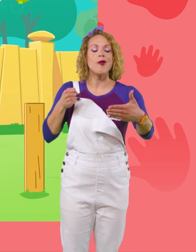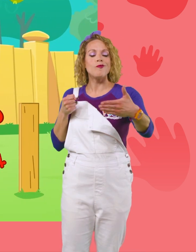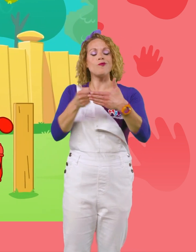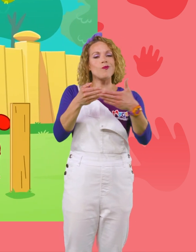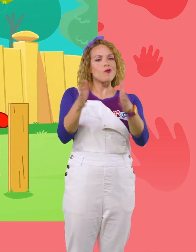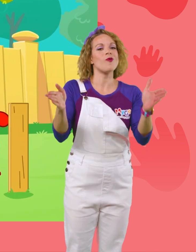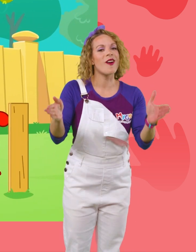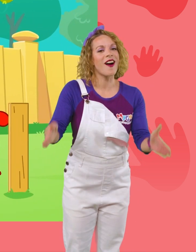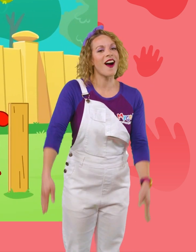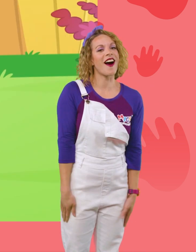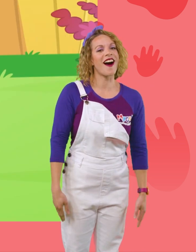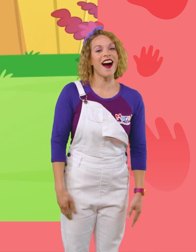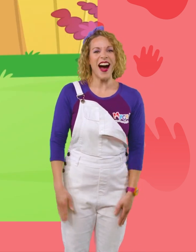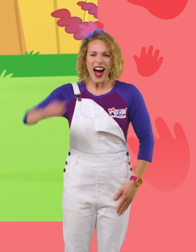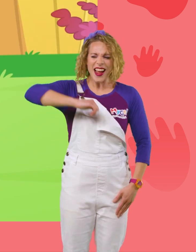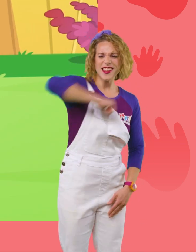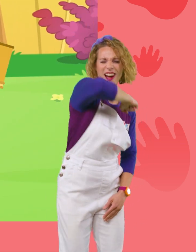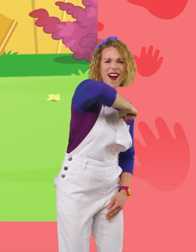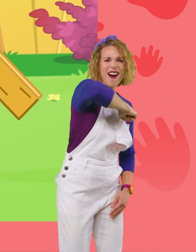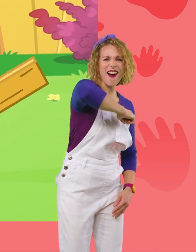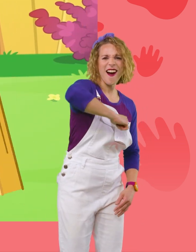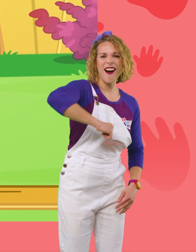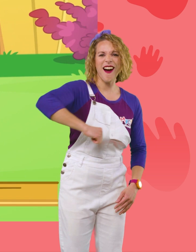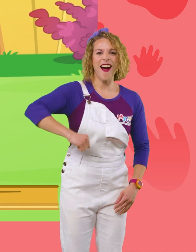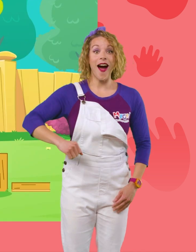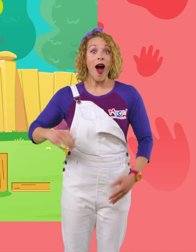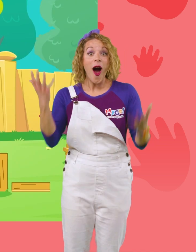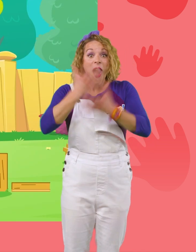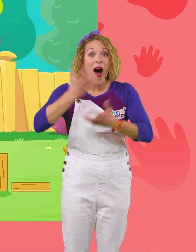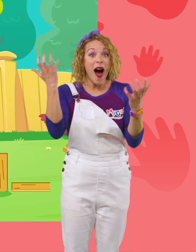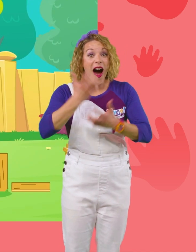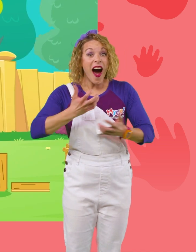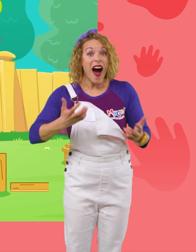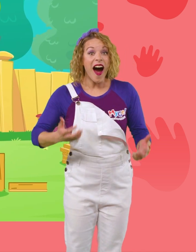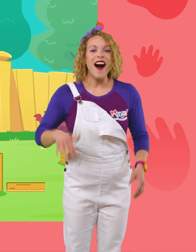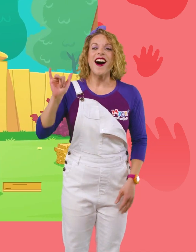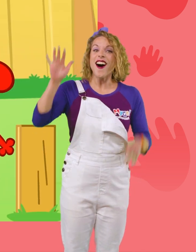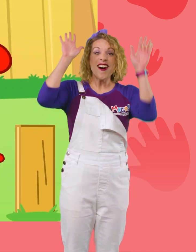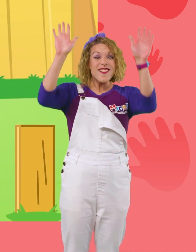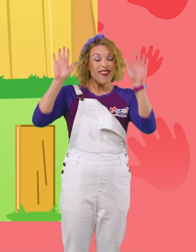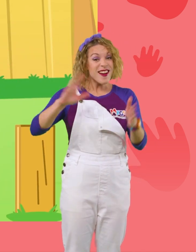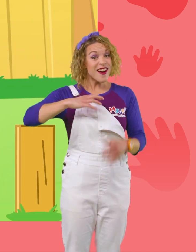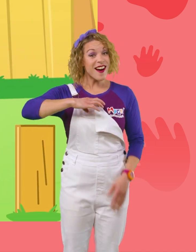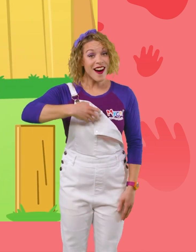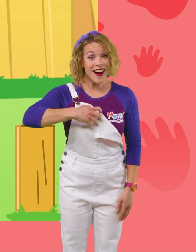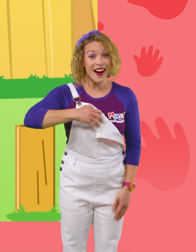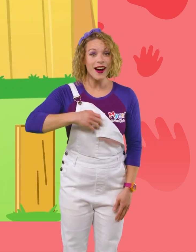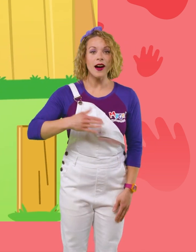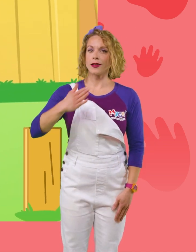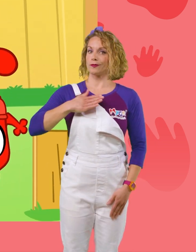a plank. Hi-ya! Wow! That's great, Morple! My ninja